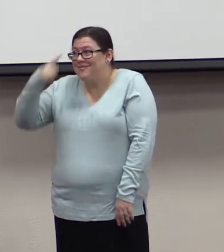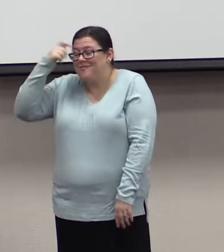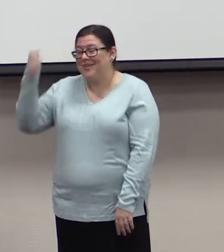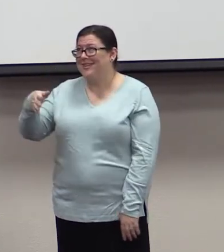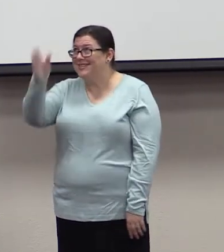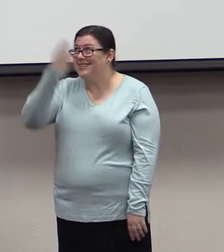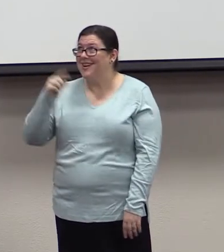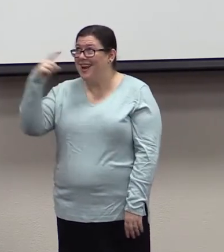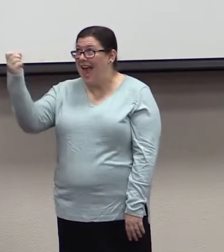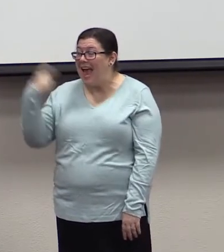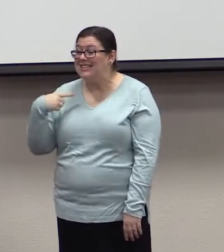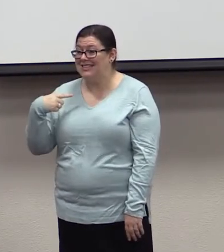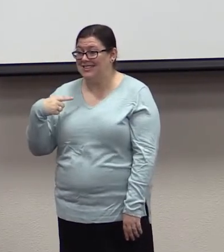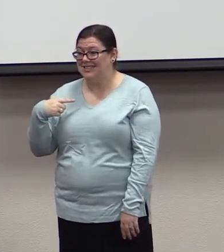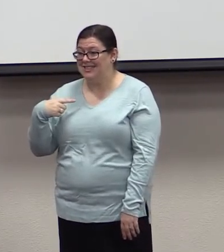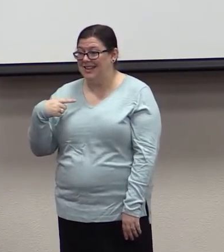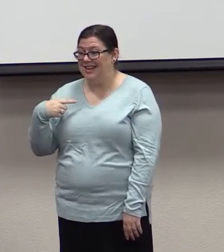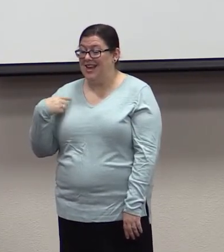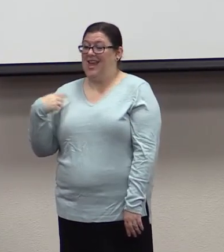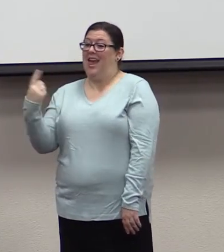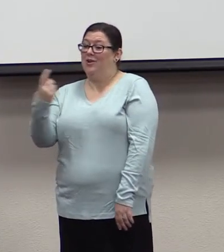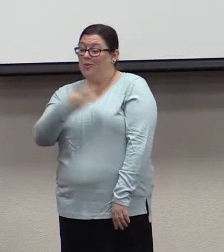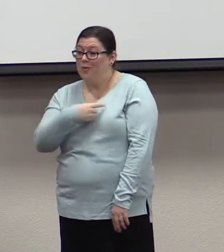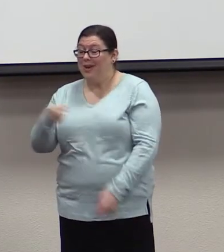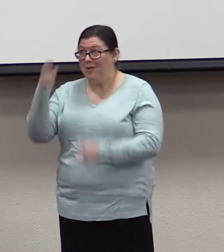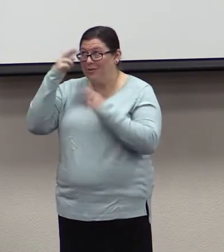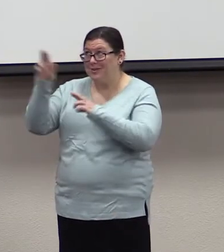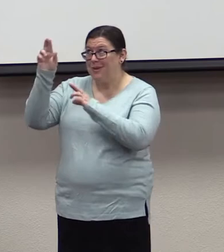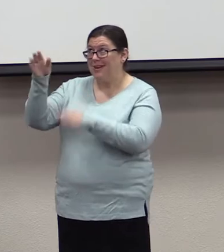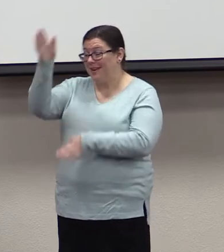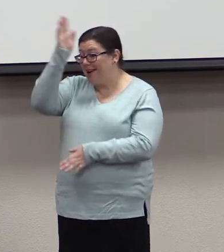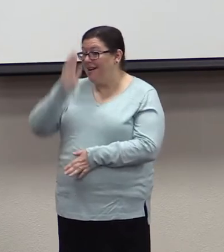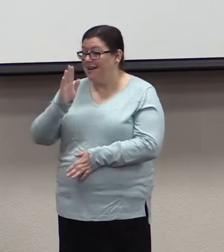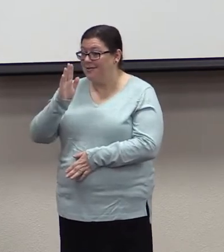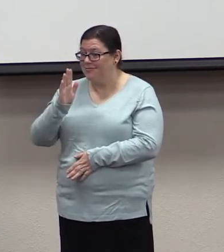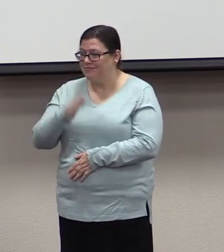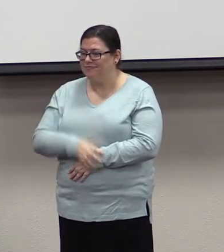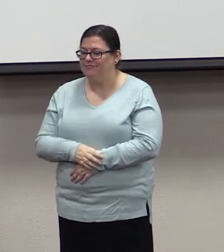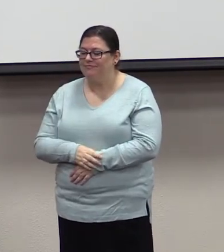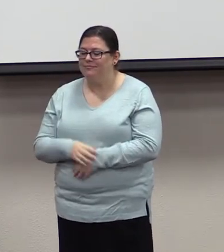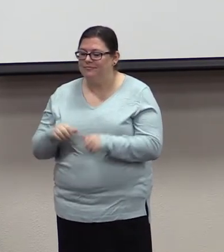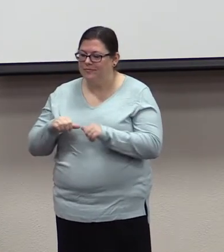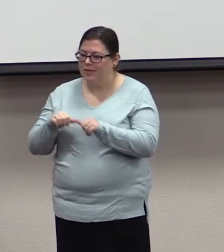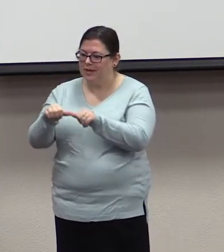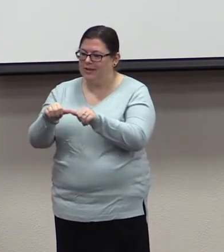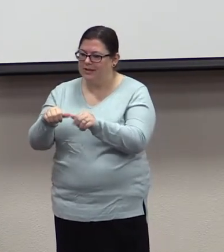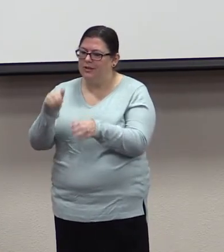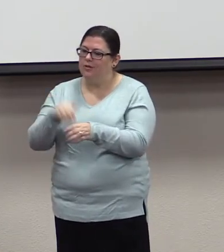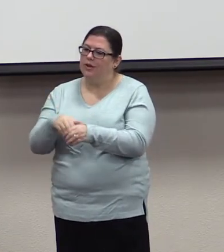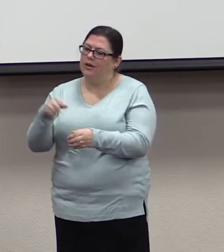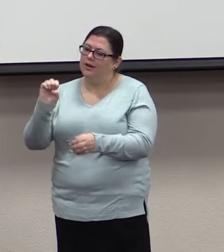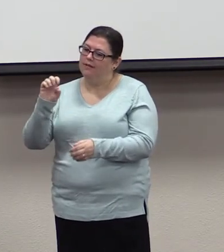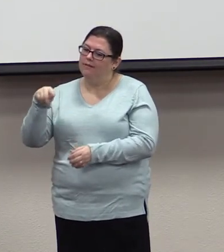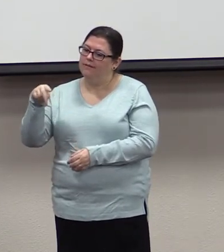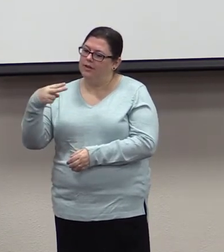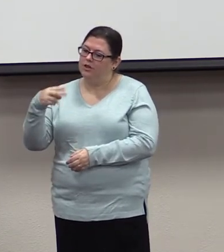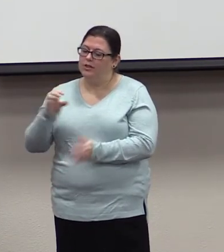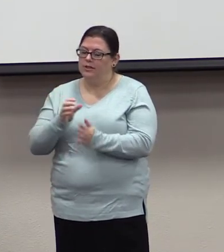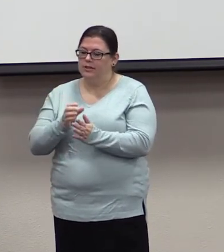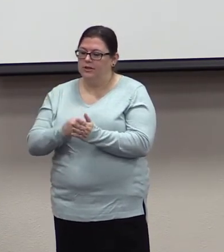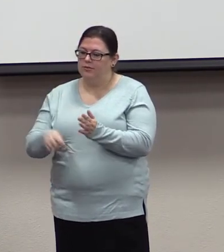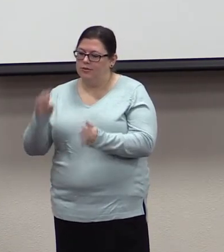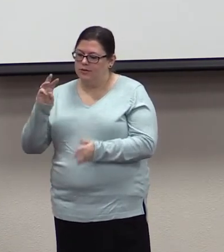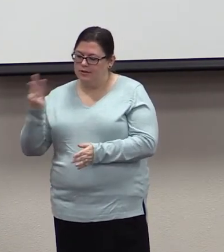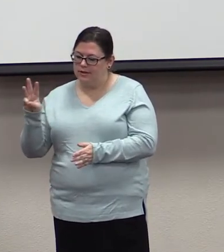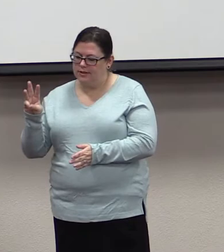to. And we respect God. Continuing in Ephesians 6, knowing that whatever good anyone